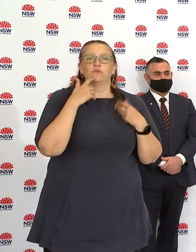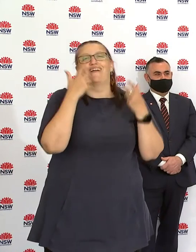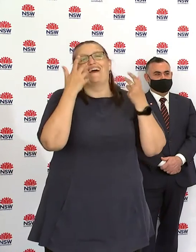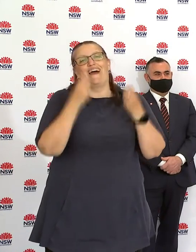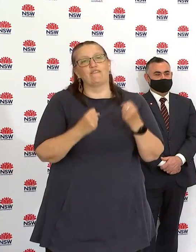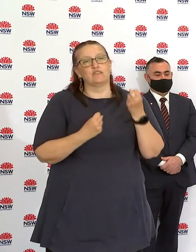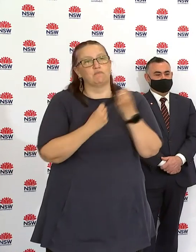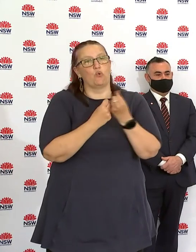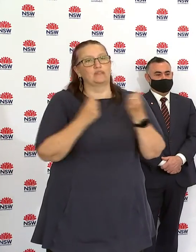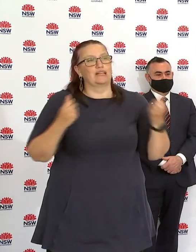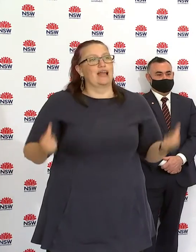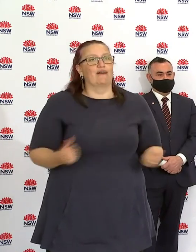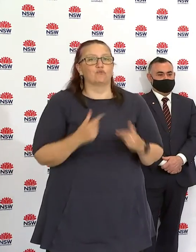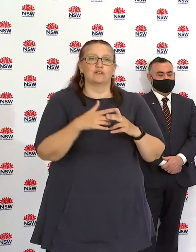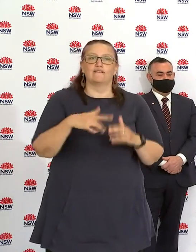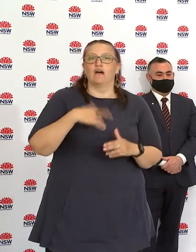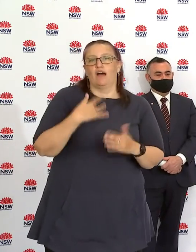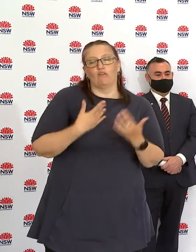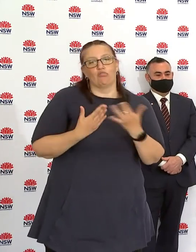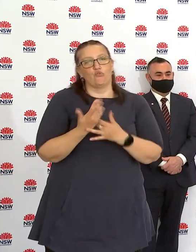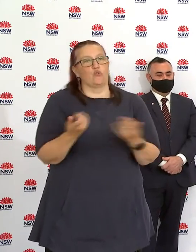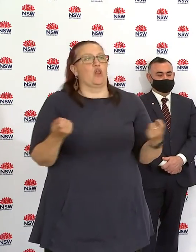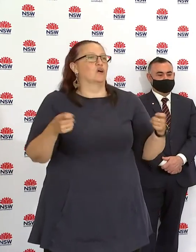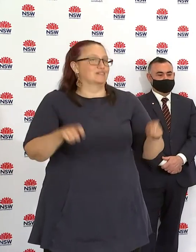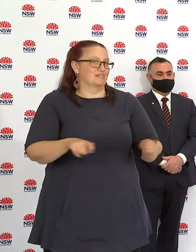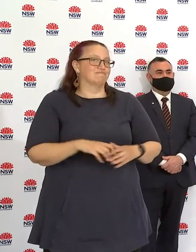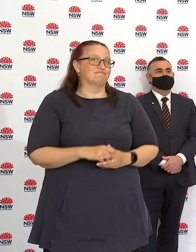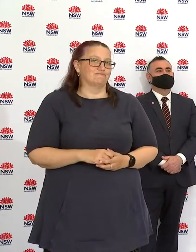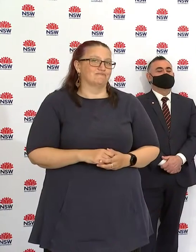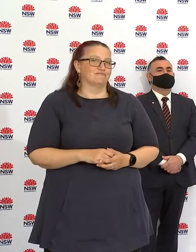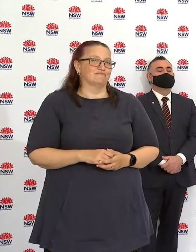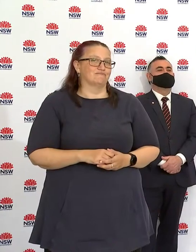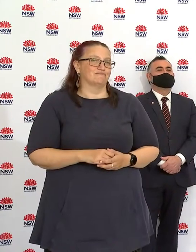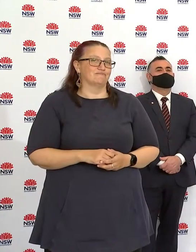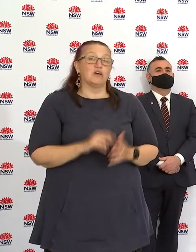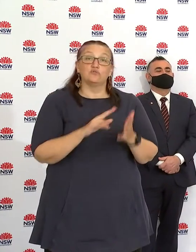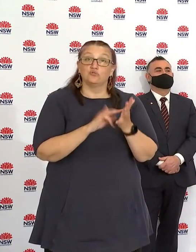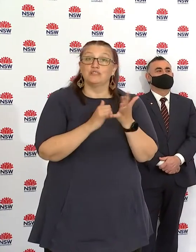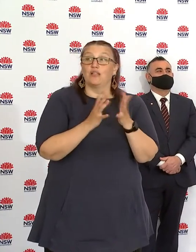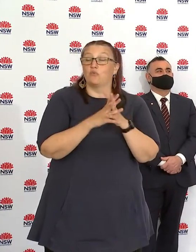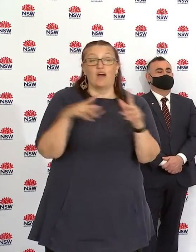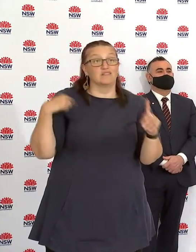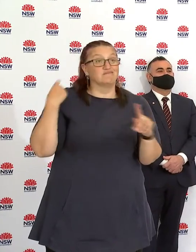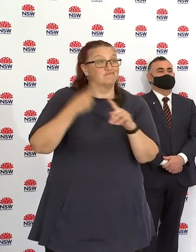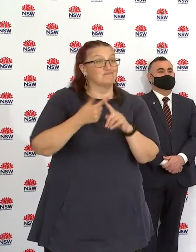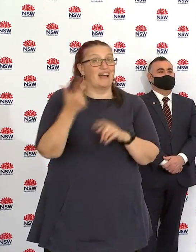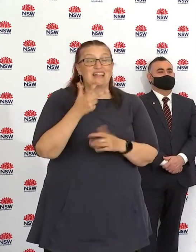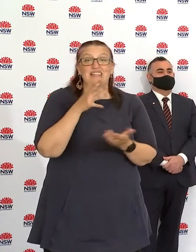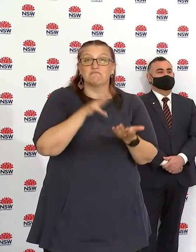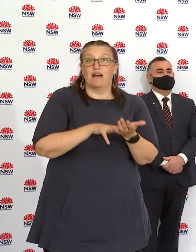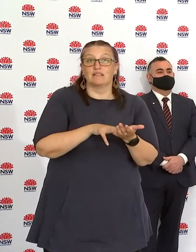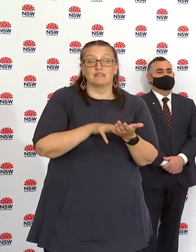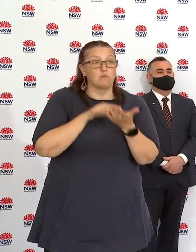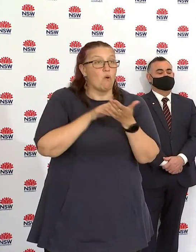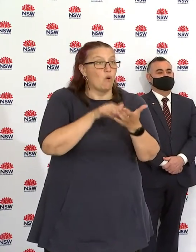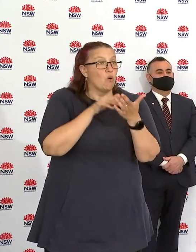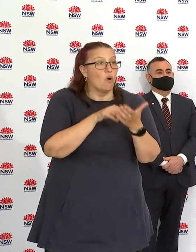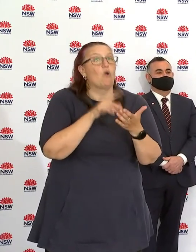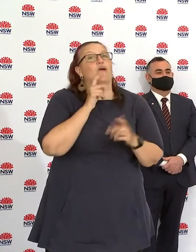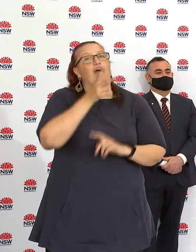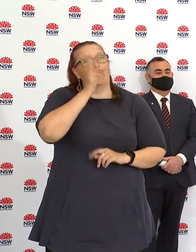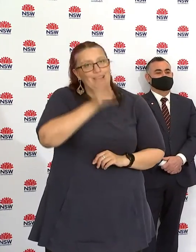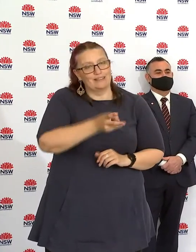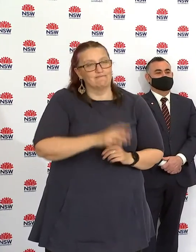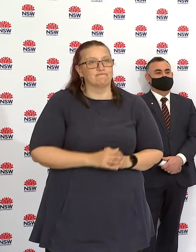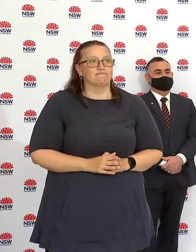come out stronger the other side, and we will as a state. We've done that over the last 18 months and we'll do it again. Briefly on construction, today's